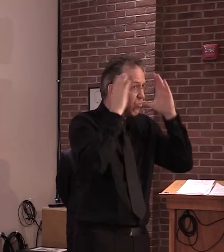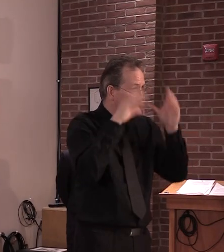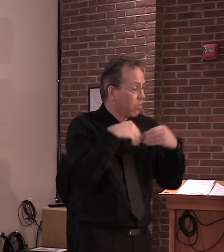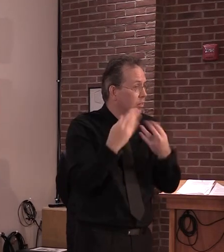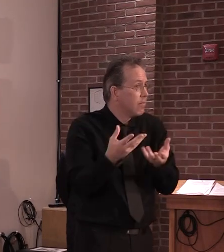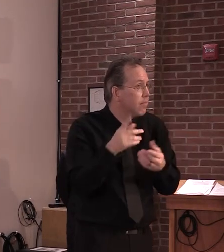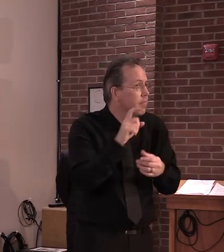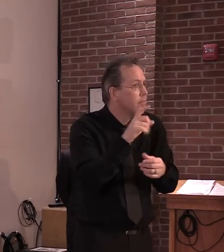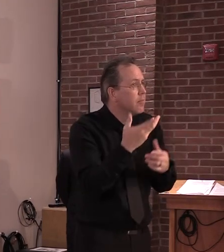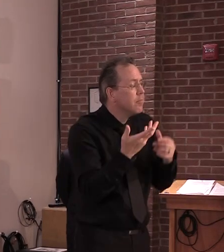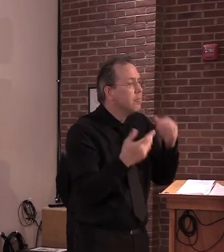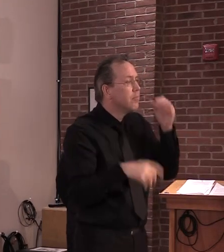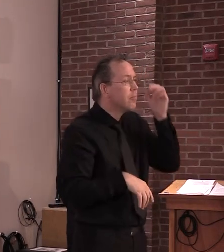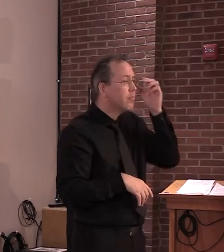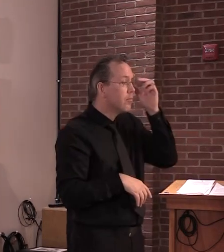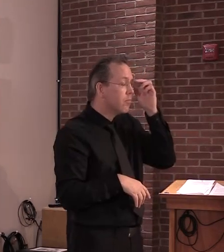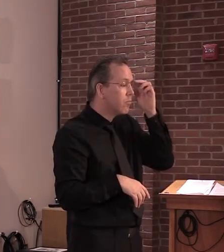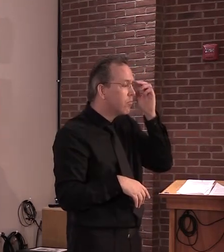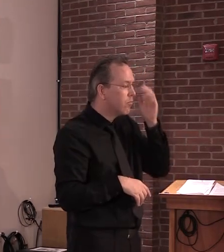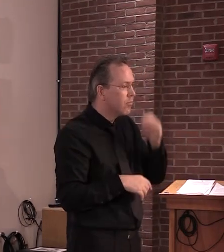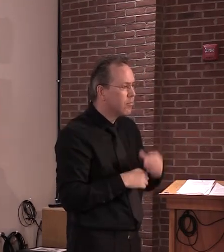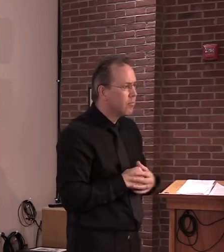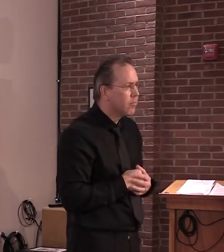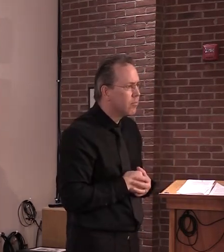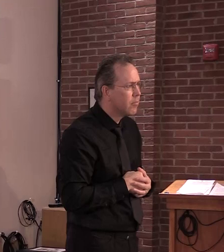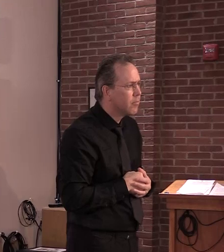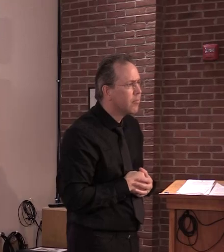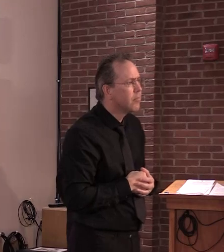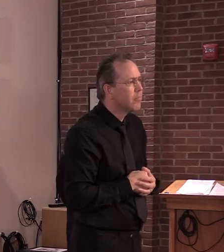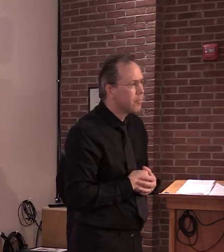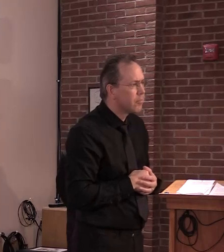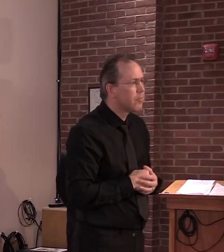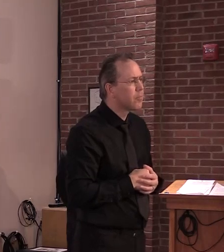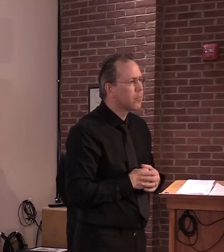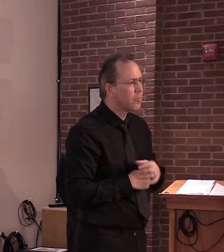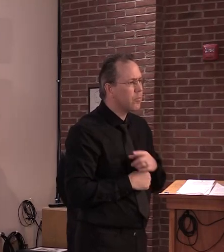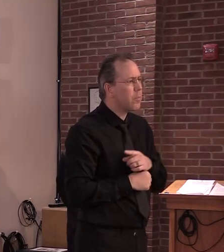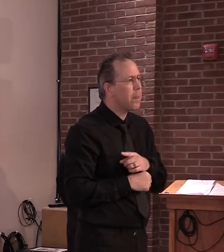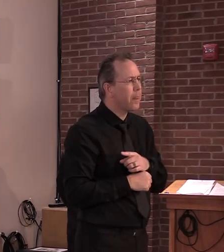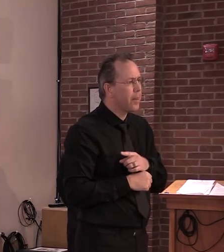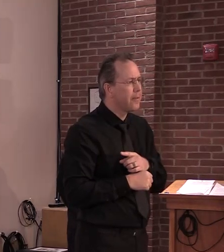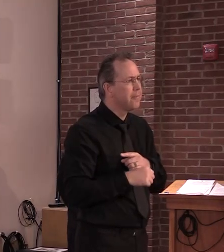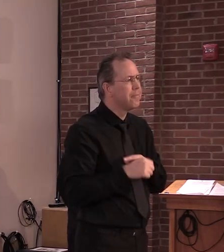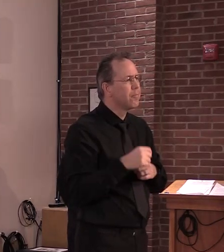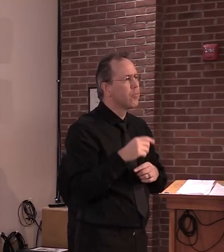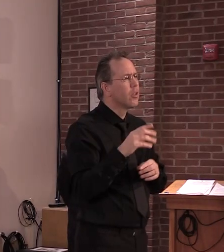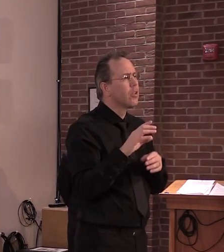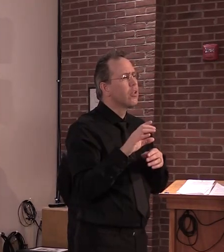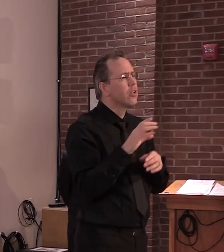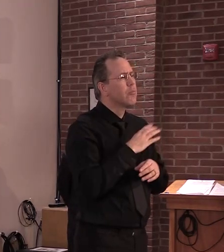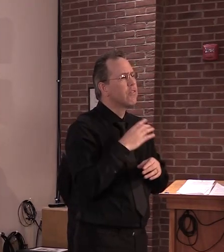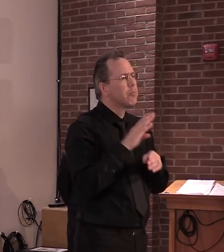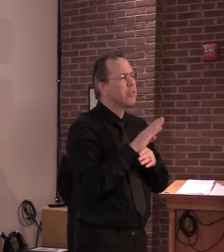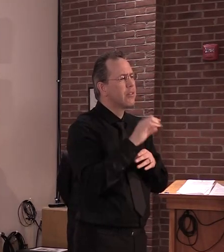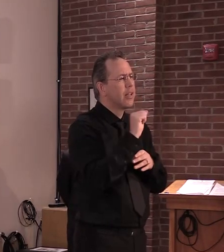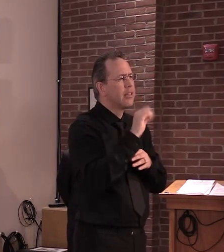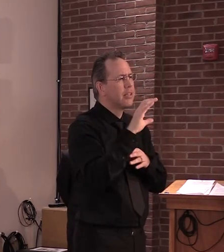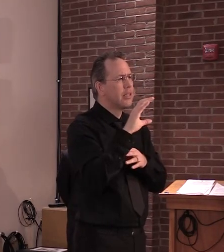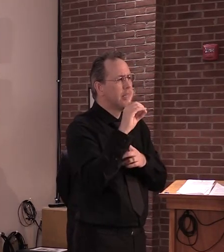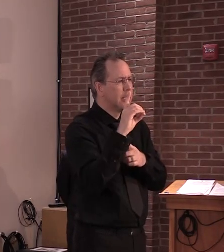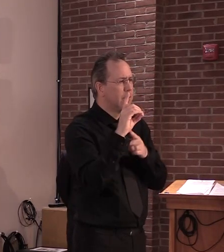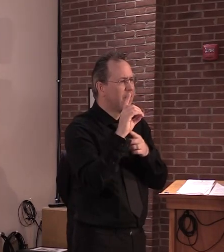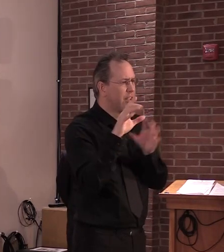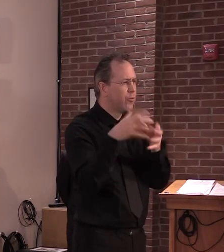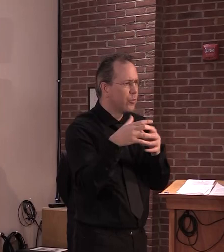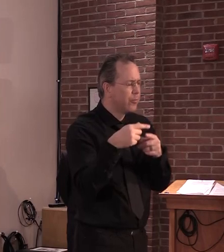Yes. Hi, Kat. It's, uh, Secretary Kerouille here. I, uh, I appreciate the ask. We are, uh, as Dr. Levine mentioned, there's a whole